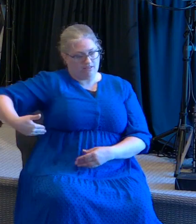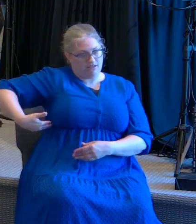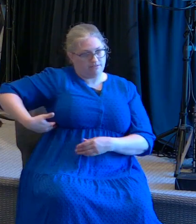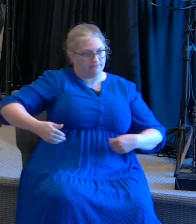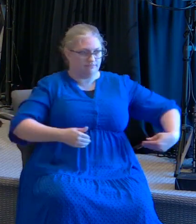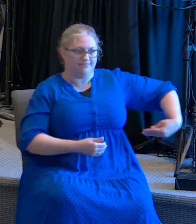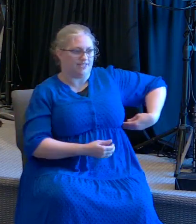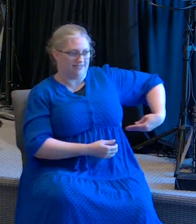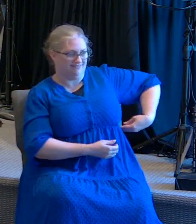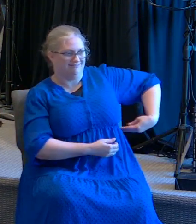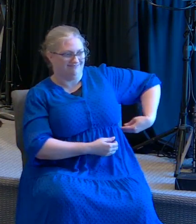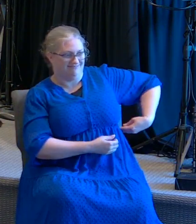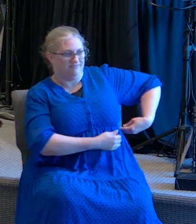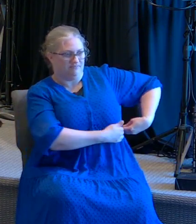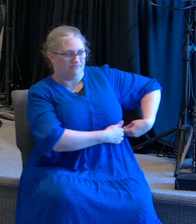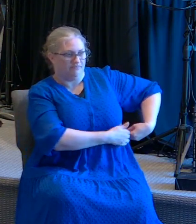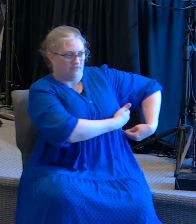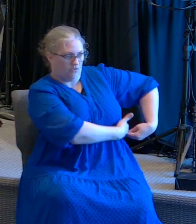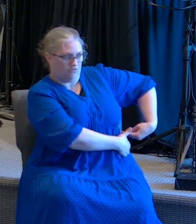be careful what you say